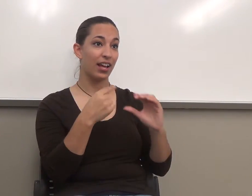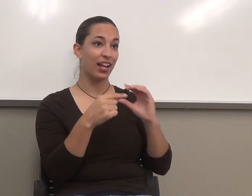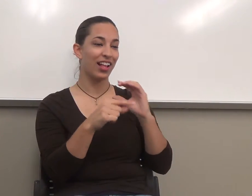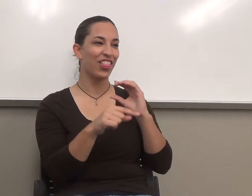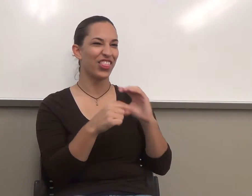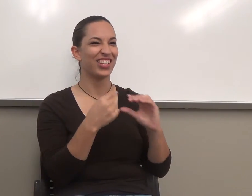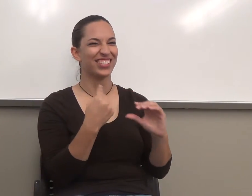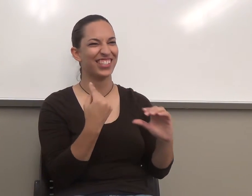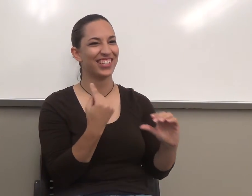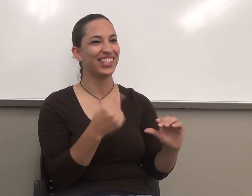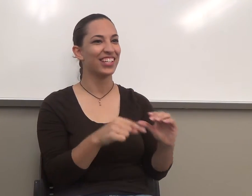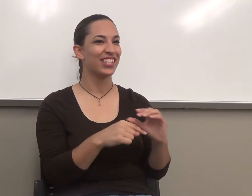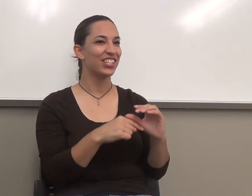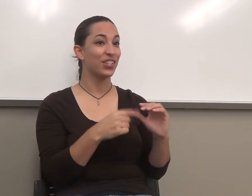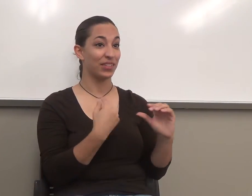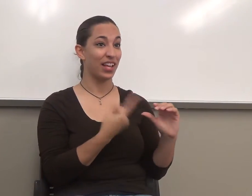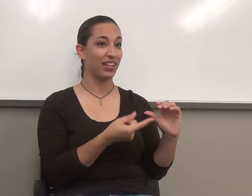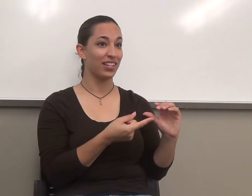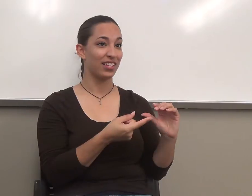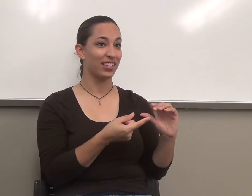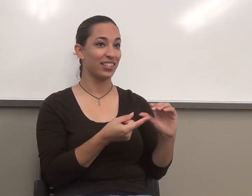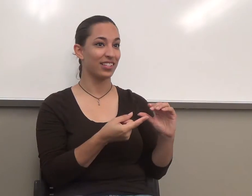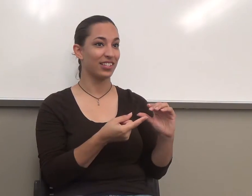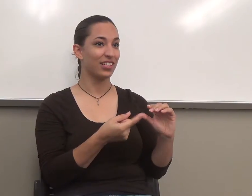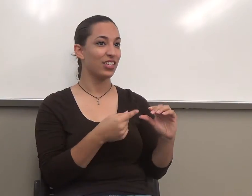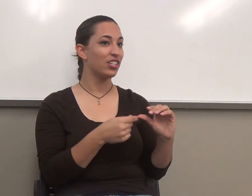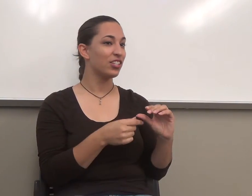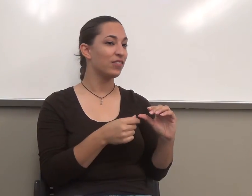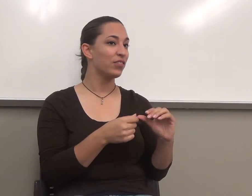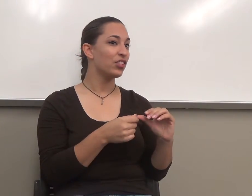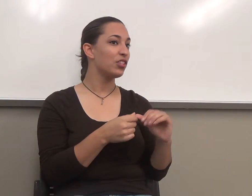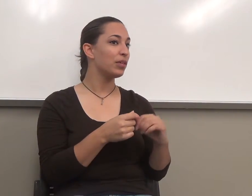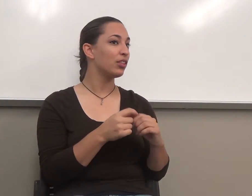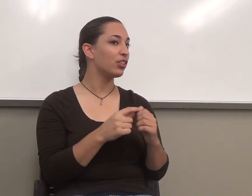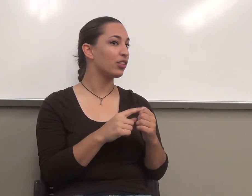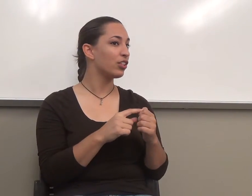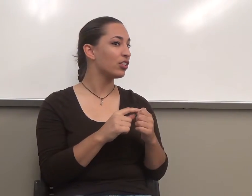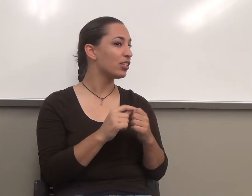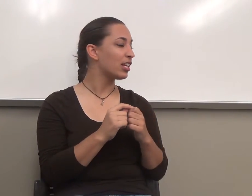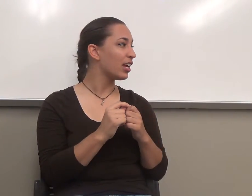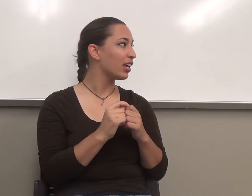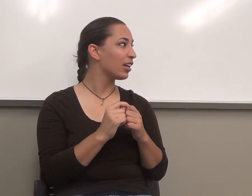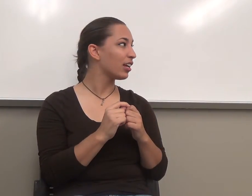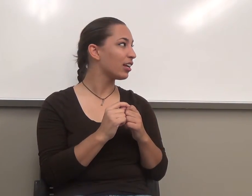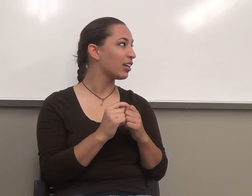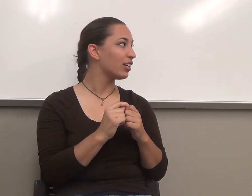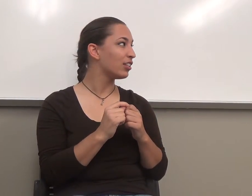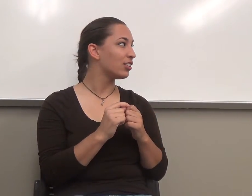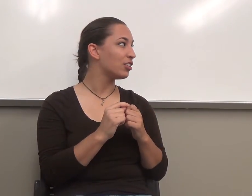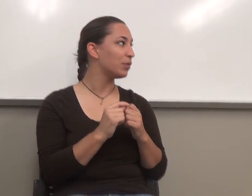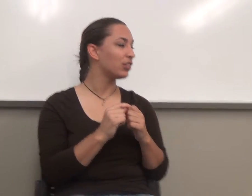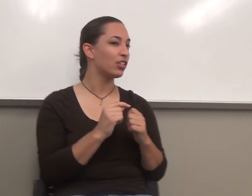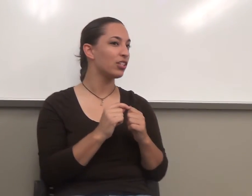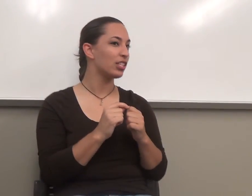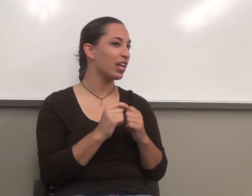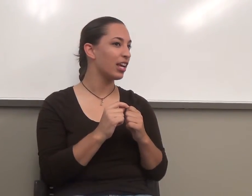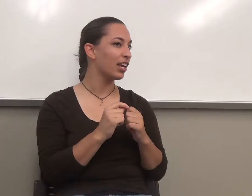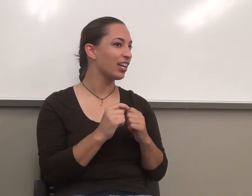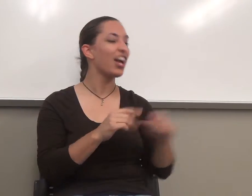careful about that. All you need to do if you get sick on Wednesday, just email and let me know. Thursday? I still won't be in the back. Do you mean Thursday? Sorry, Thursday.